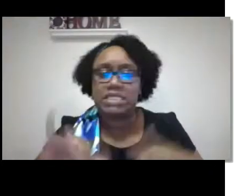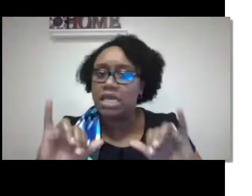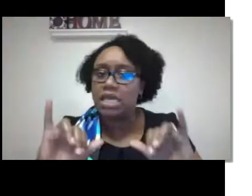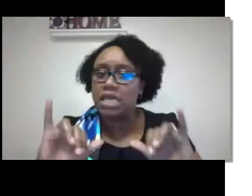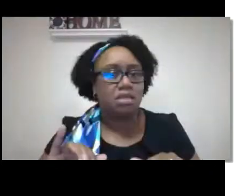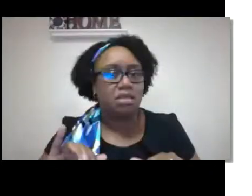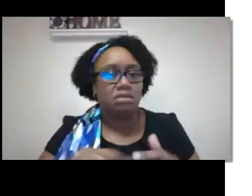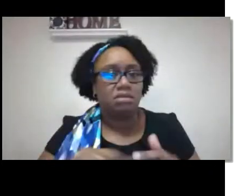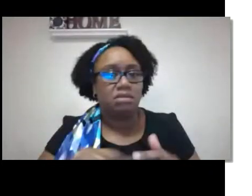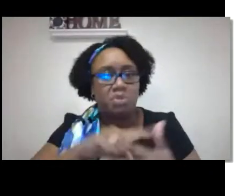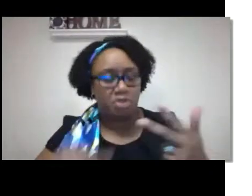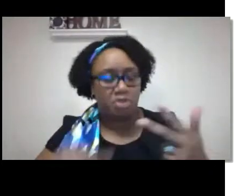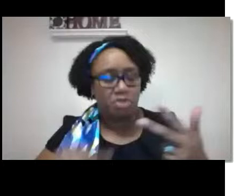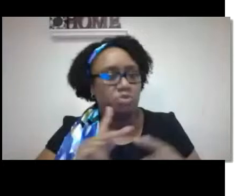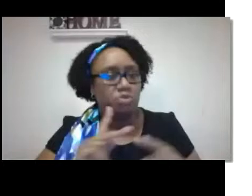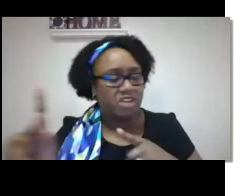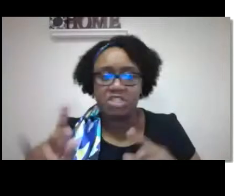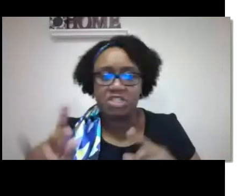You can have it all.